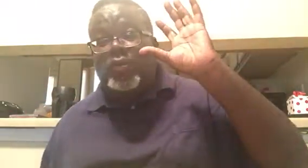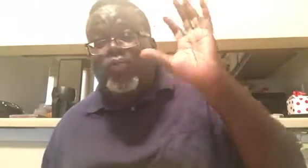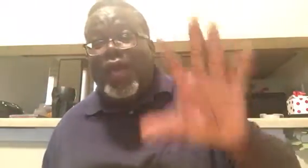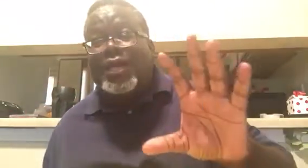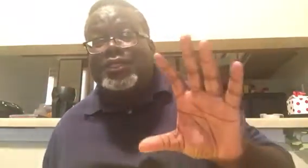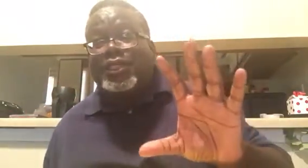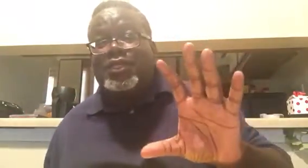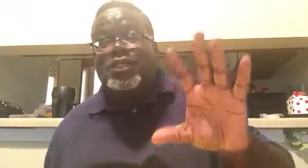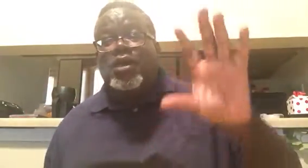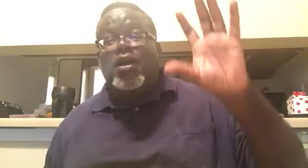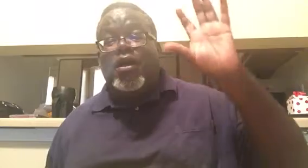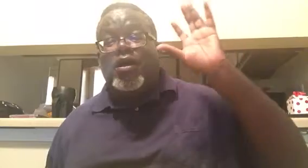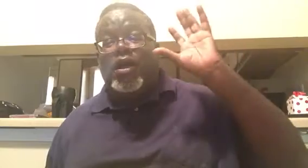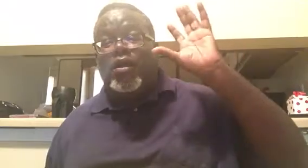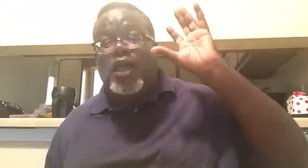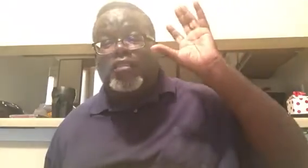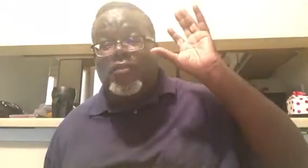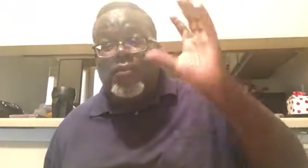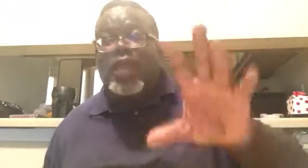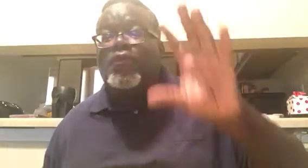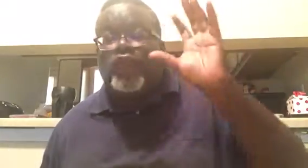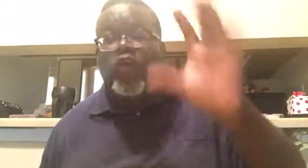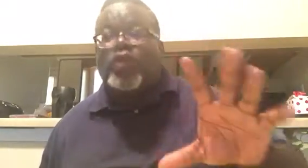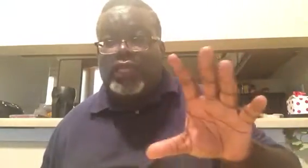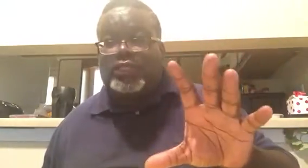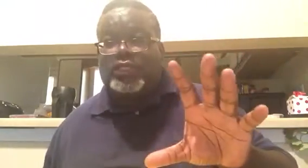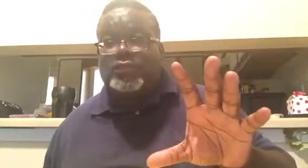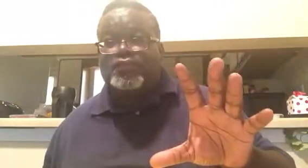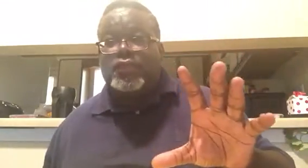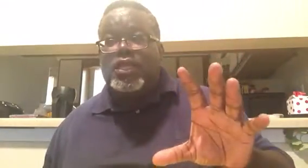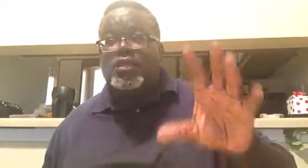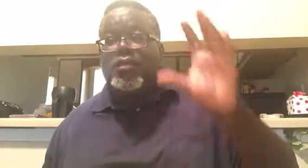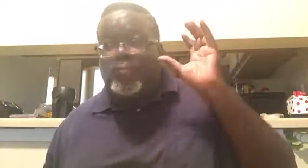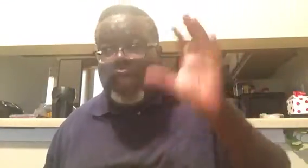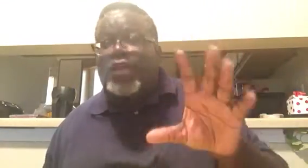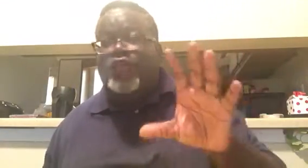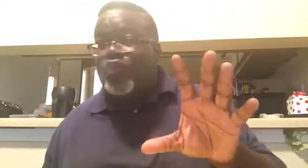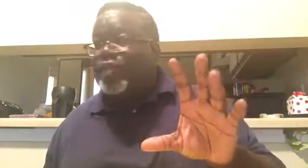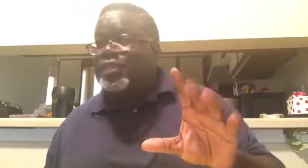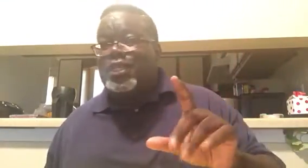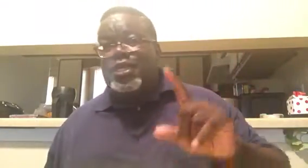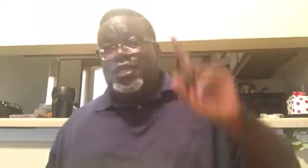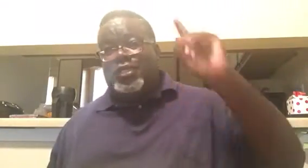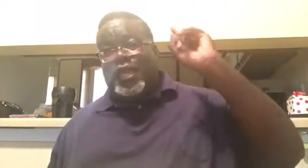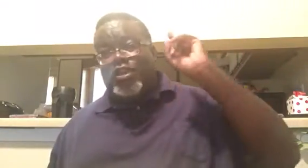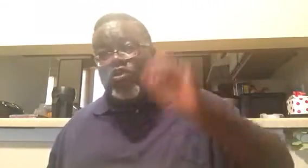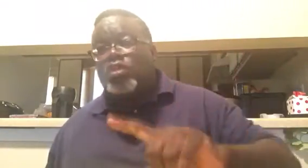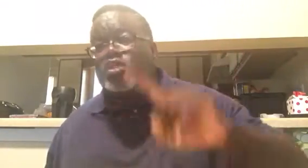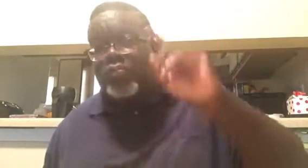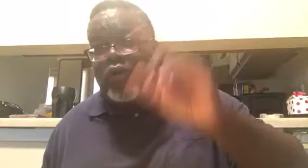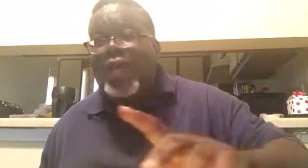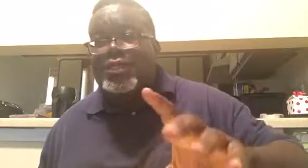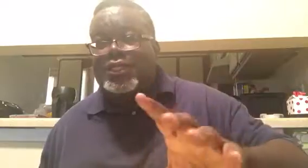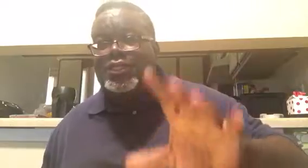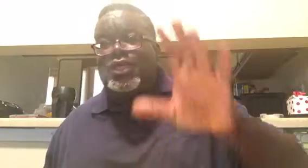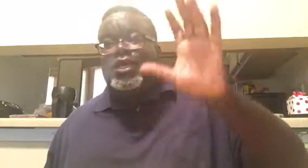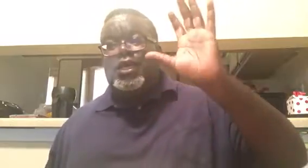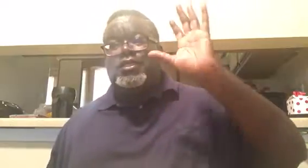surprises are not the main focus. The main focus is that your surprises is